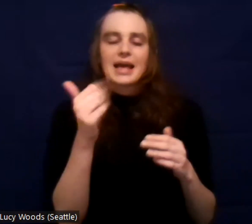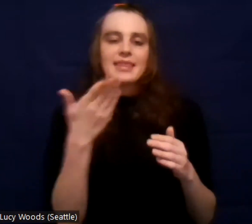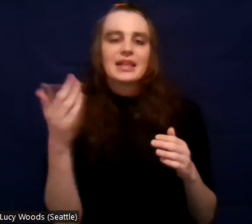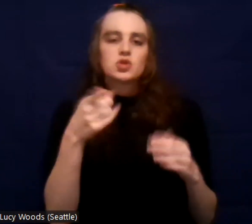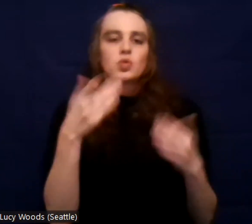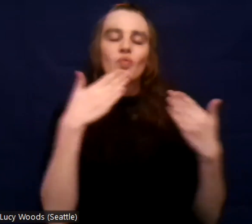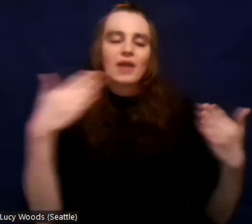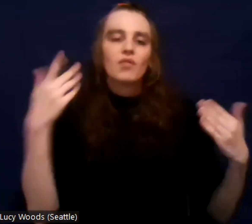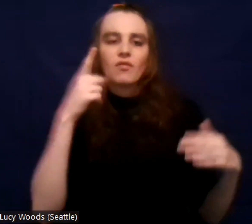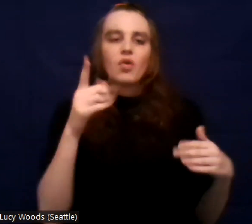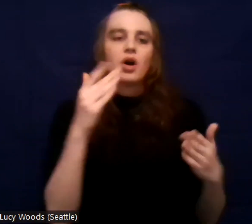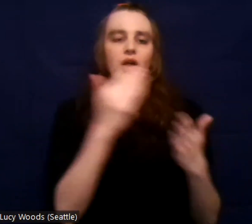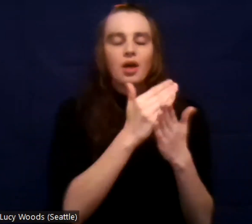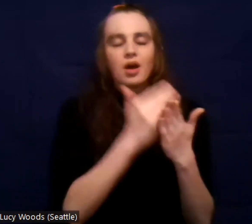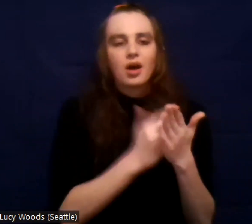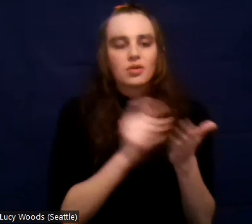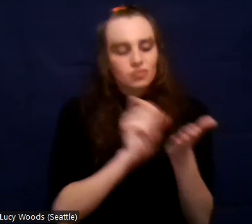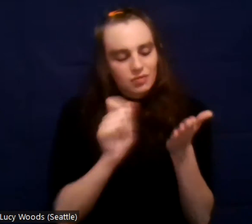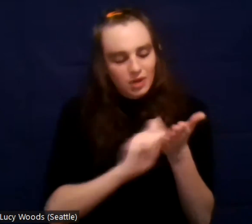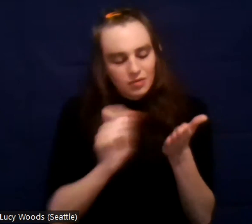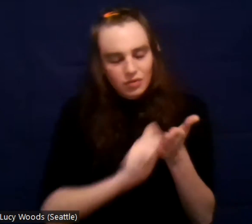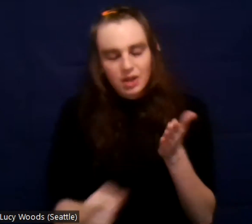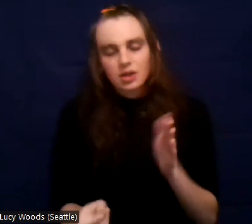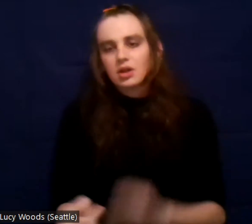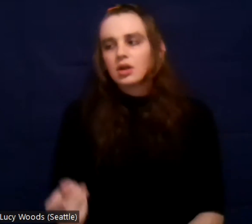anytime I feel like my life sucks, go help someone else.